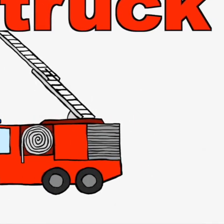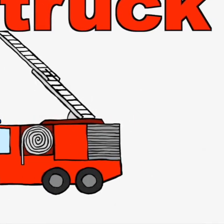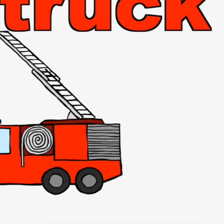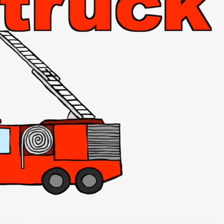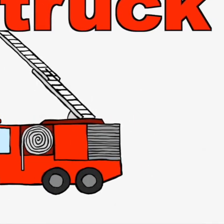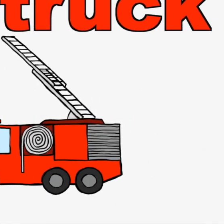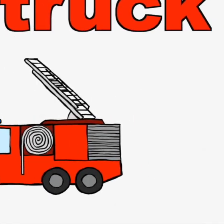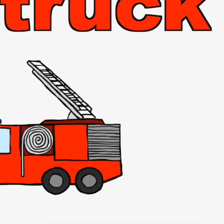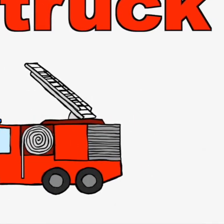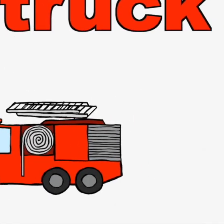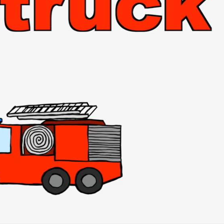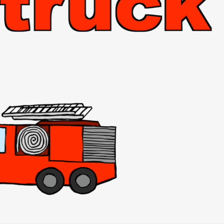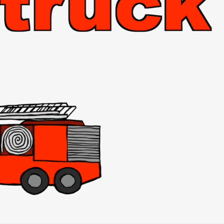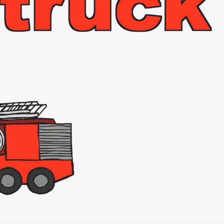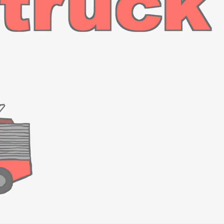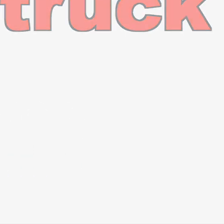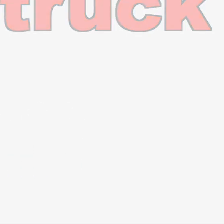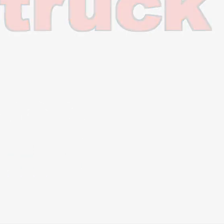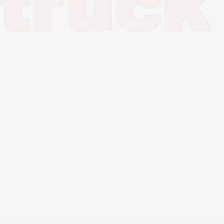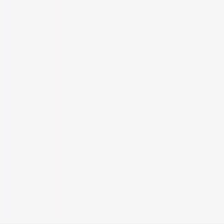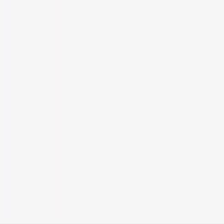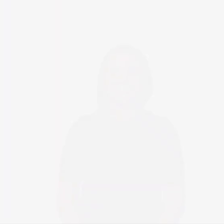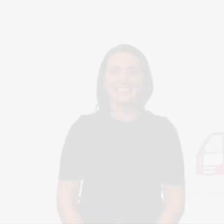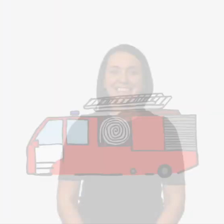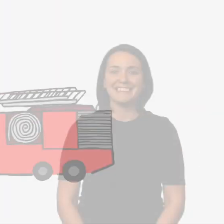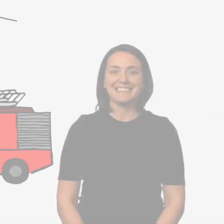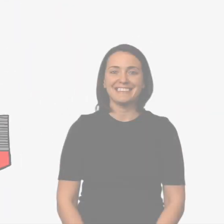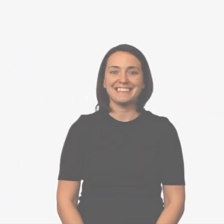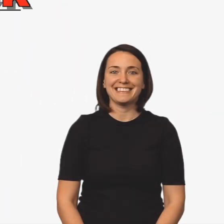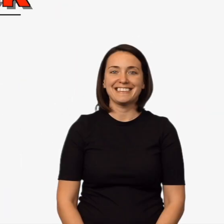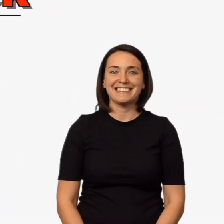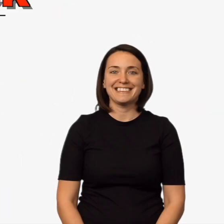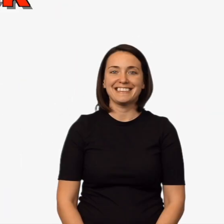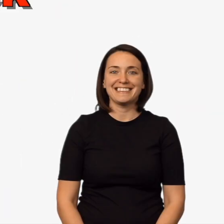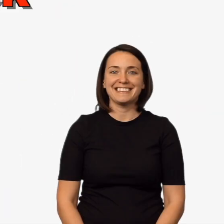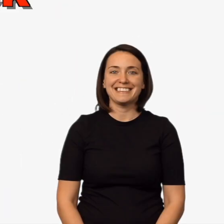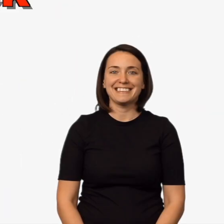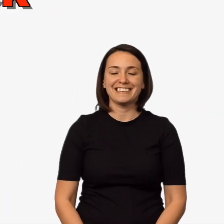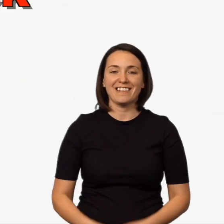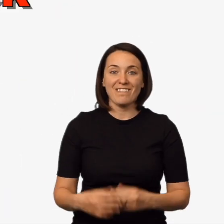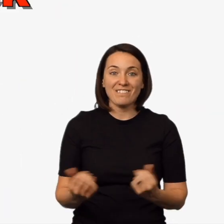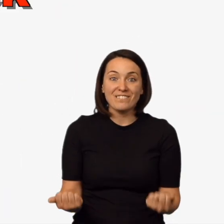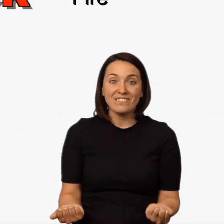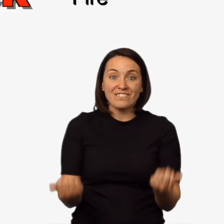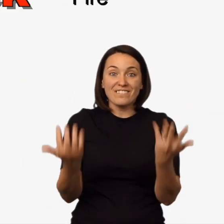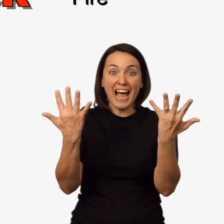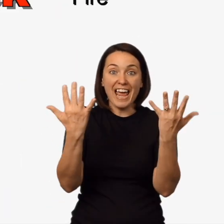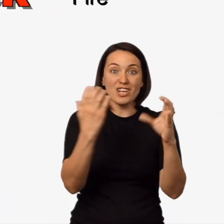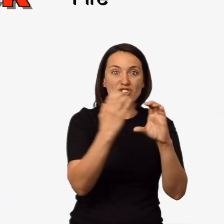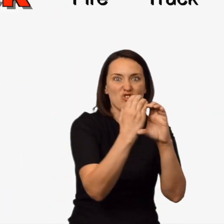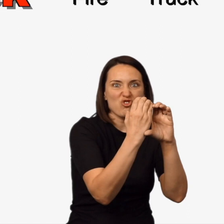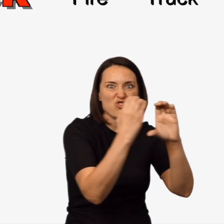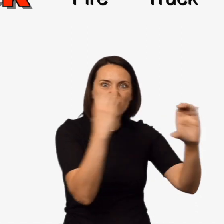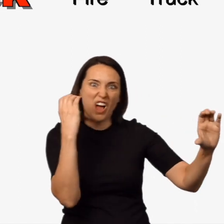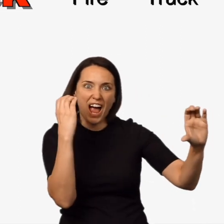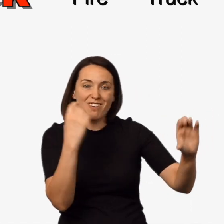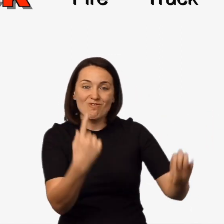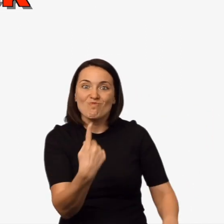fire truck,